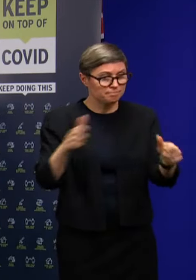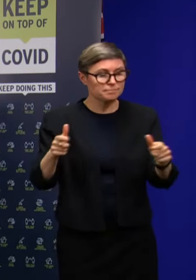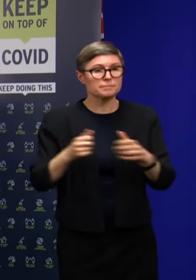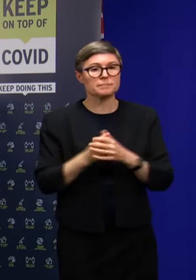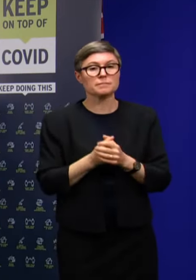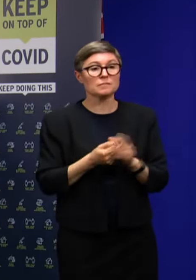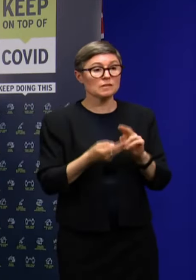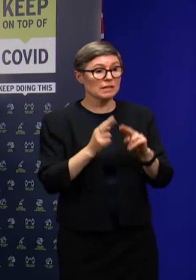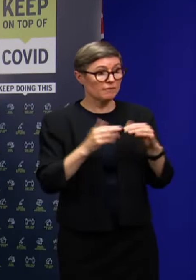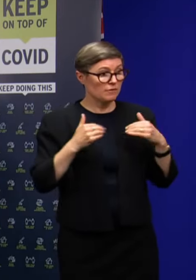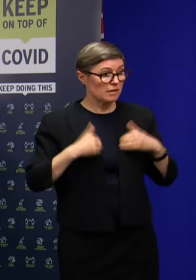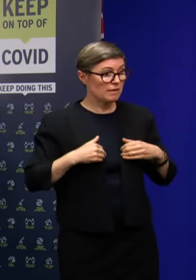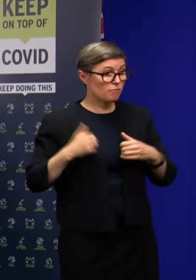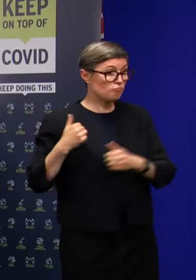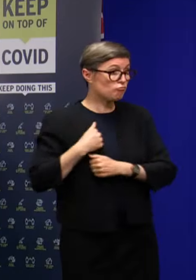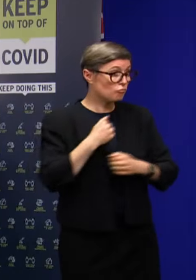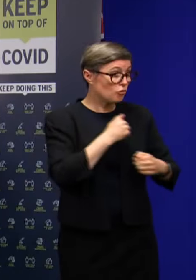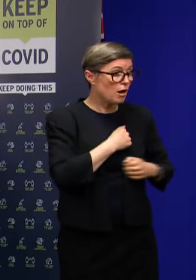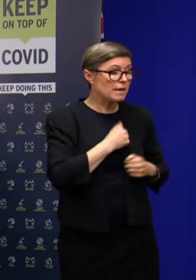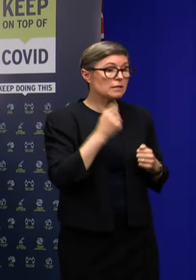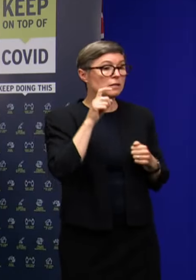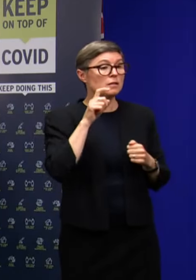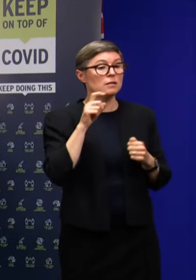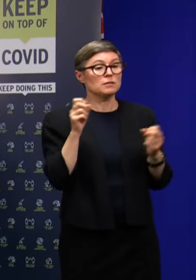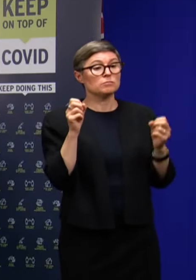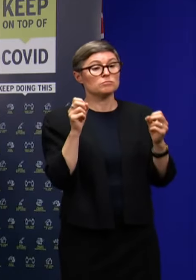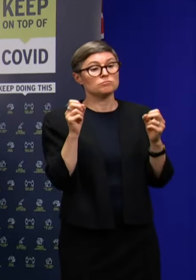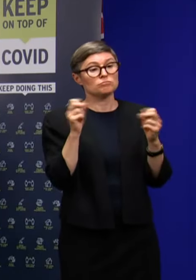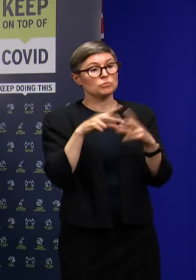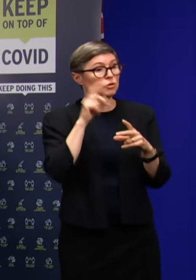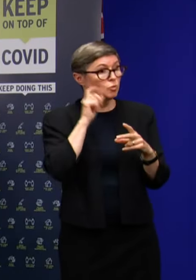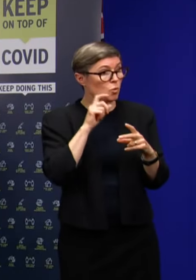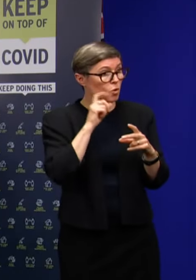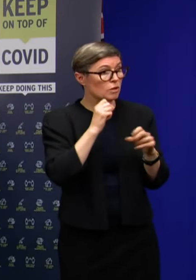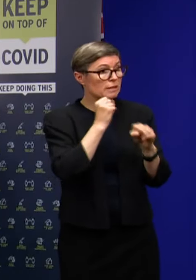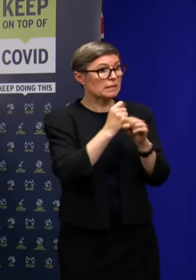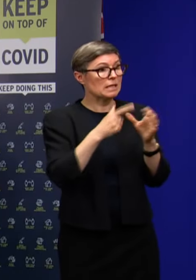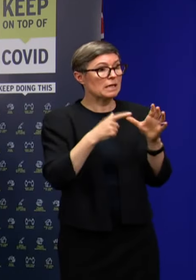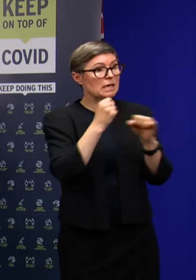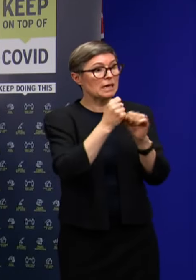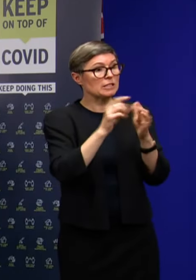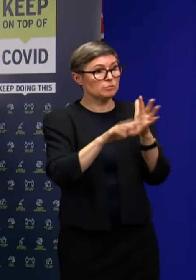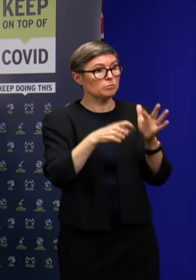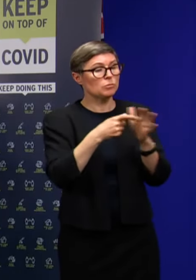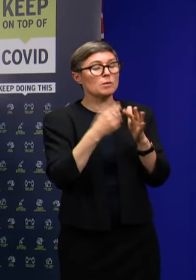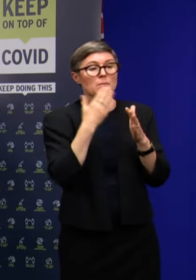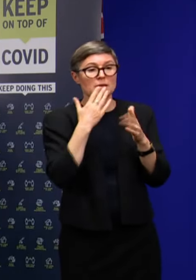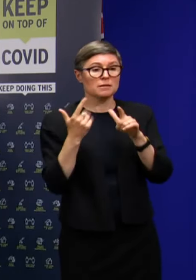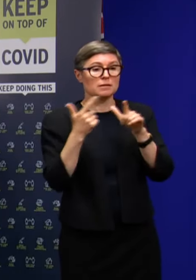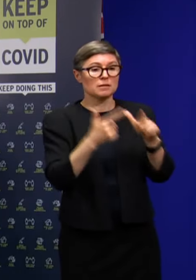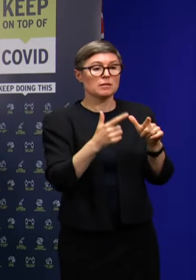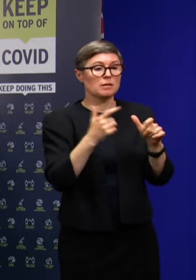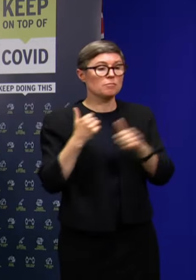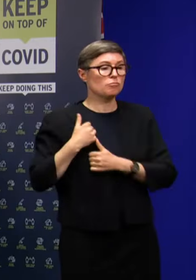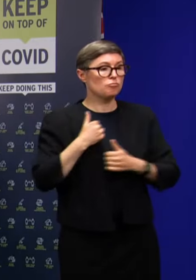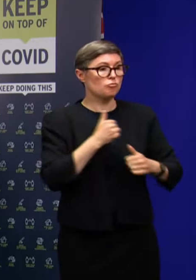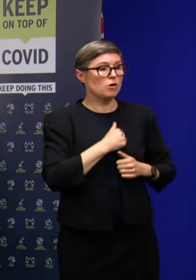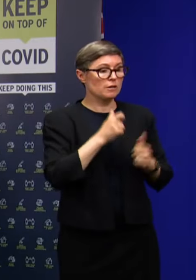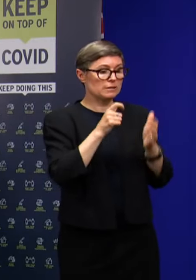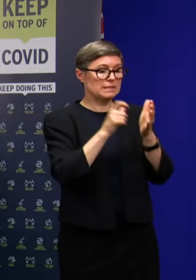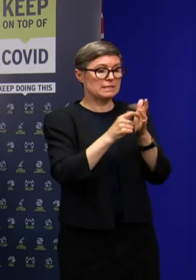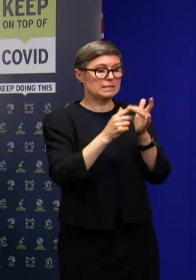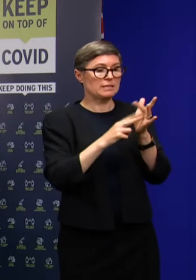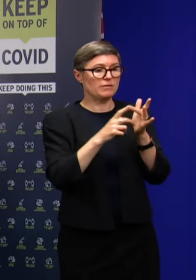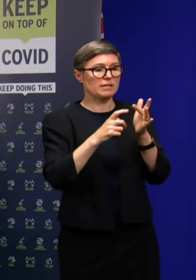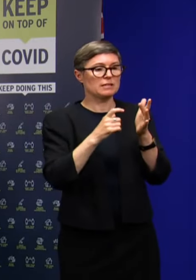So if you live in the suburbs of Brighton, Bridgewater or Gagebrook, please head down to the Brighton Civic Centre at 25 Greenpoint Road